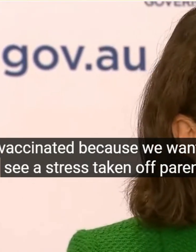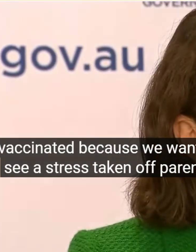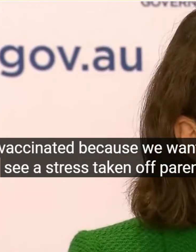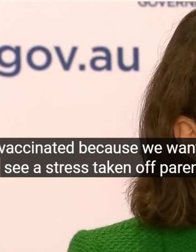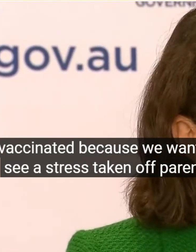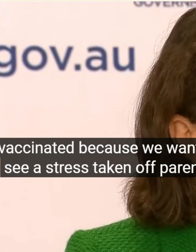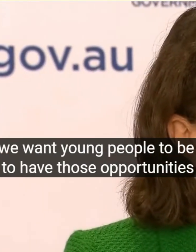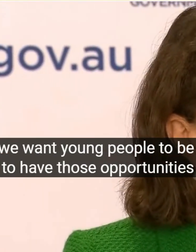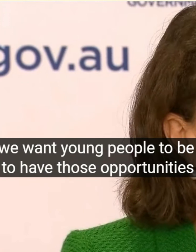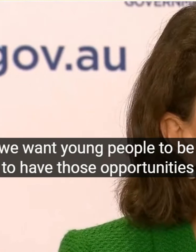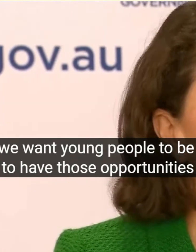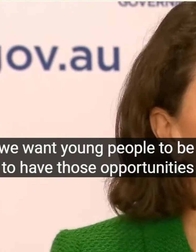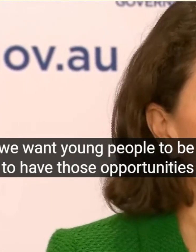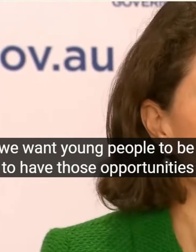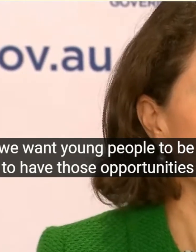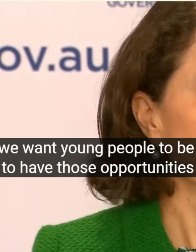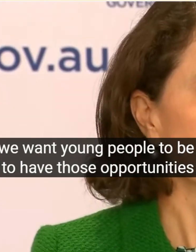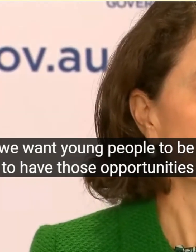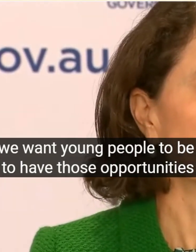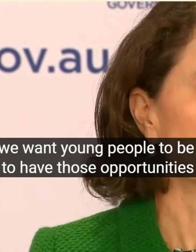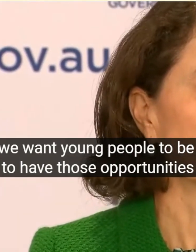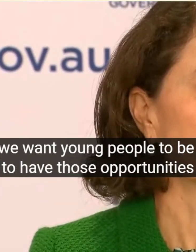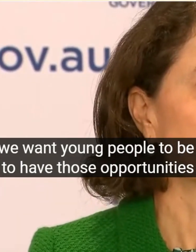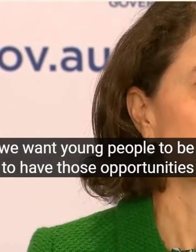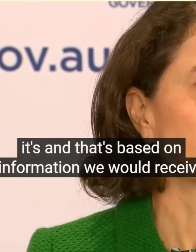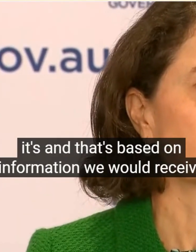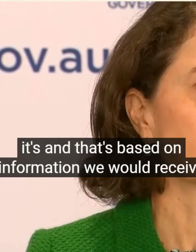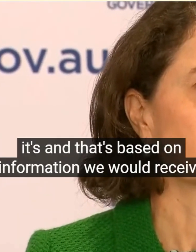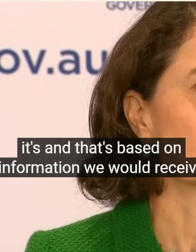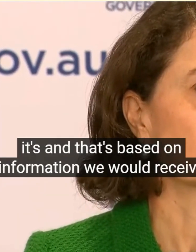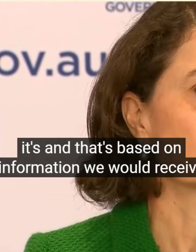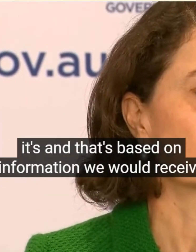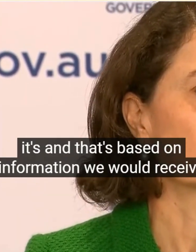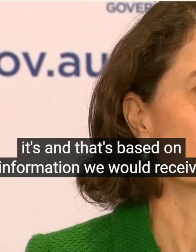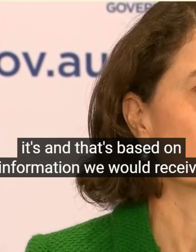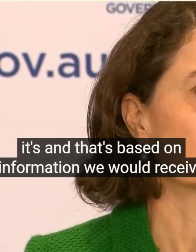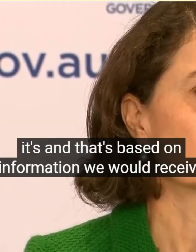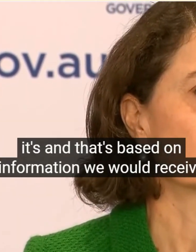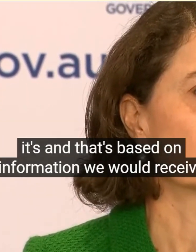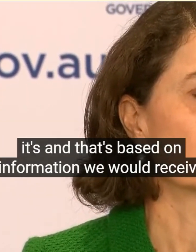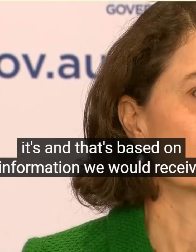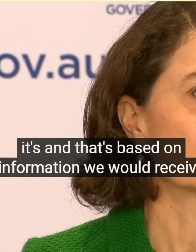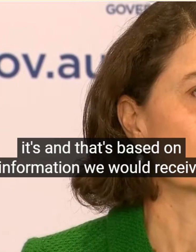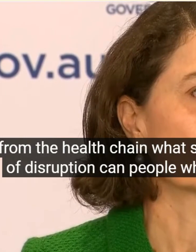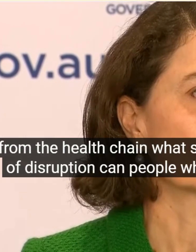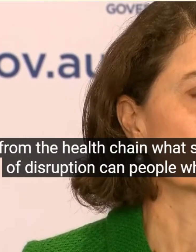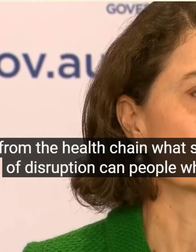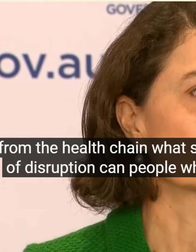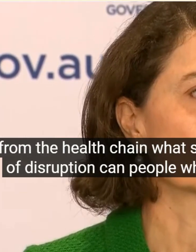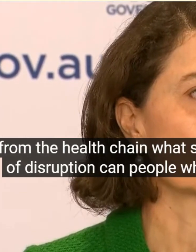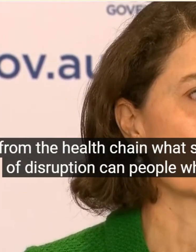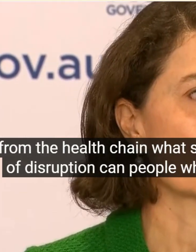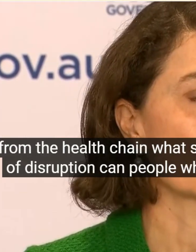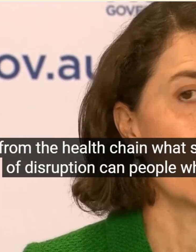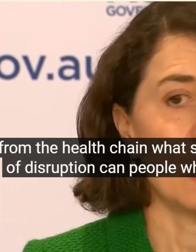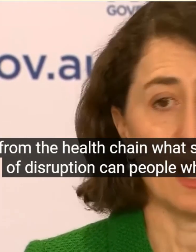What Of Disruption Can People Who Still Need To Move Around Sydney What Sort Of Disruption Can They Expect With The Police Operation